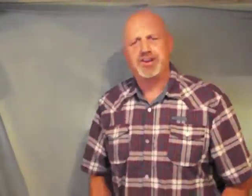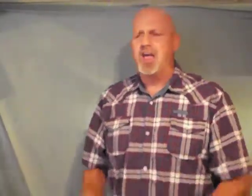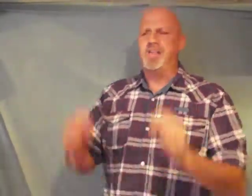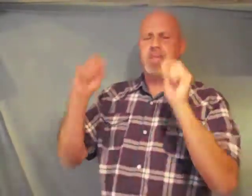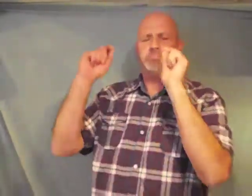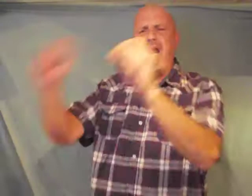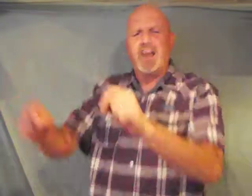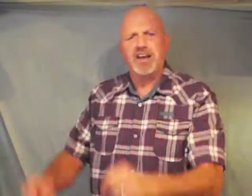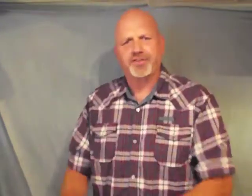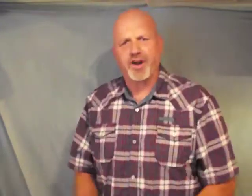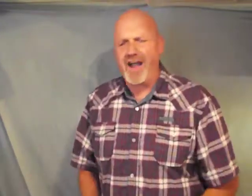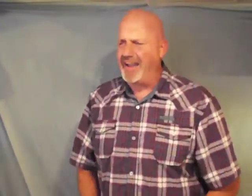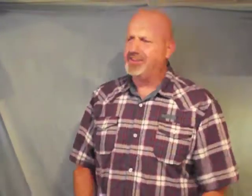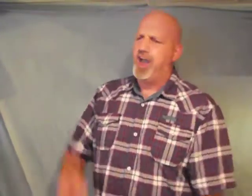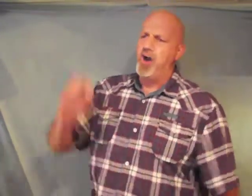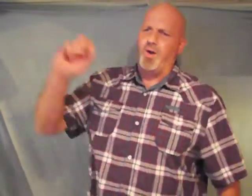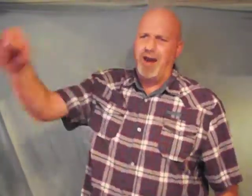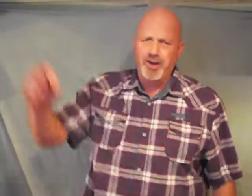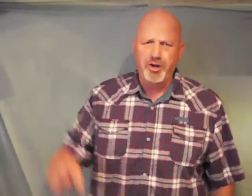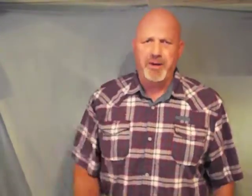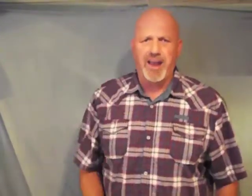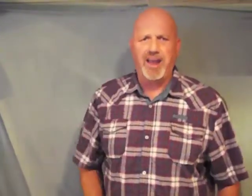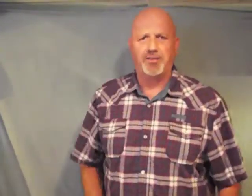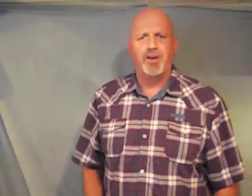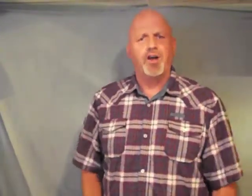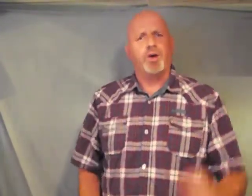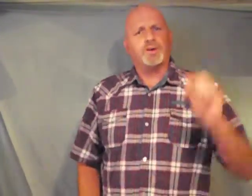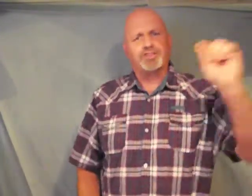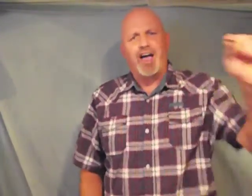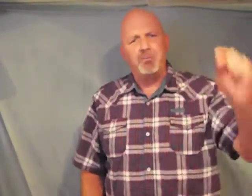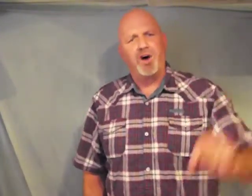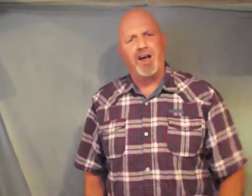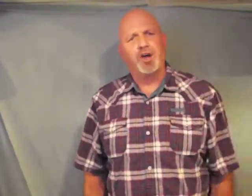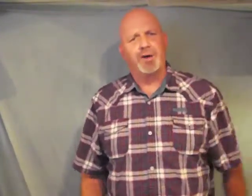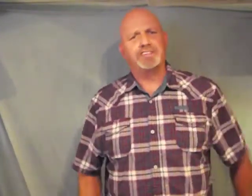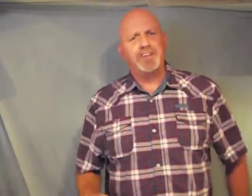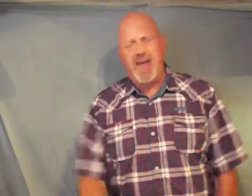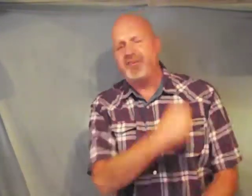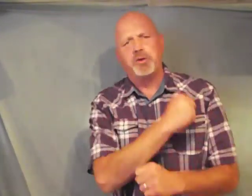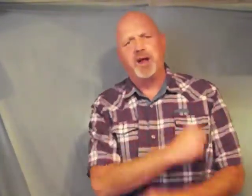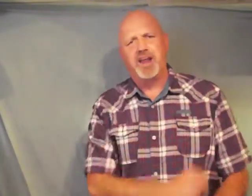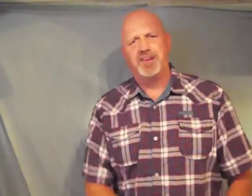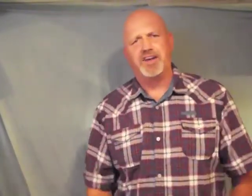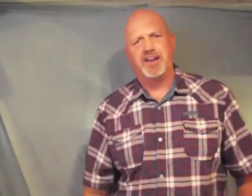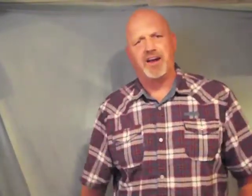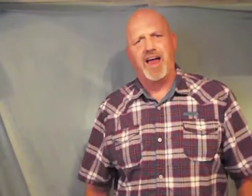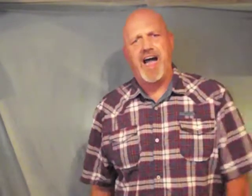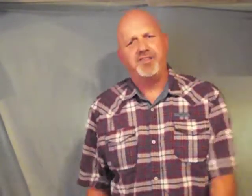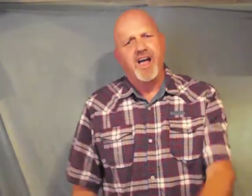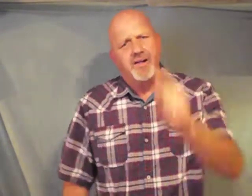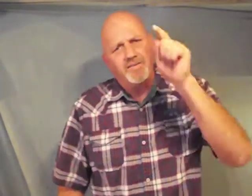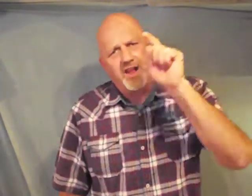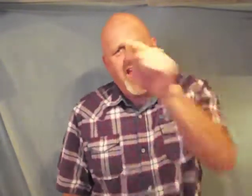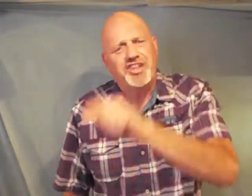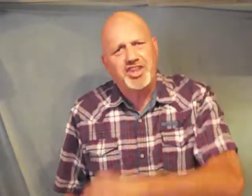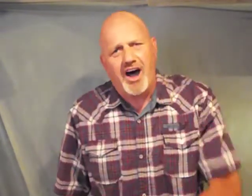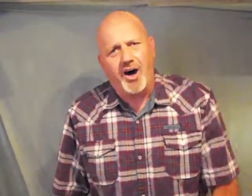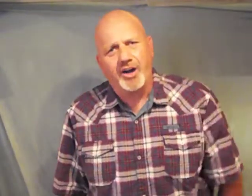the body of Christ or a new believer or someone who has never believed in their life let the Holy